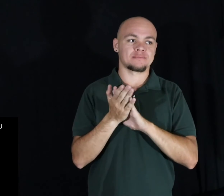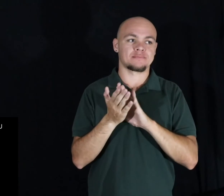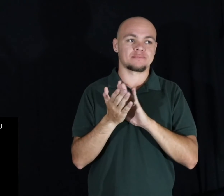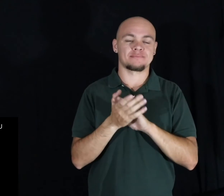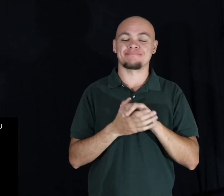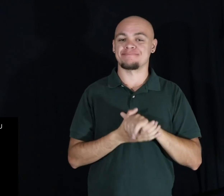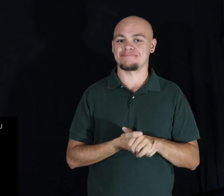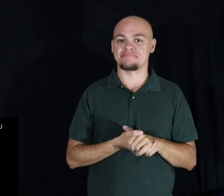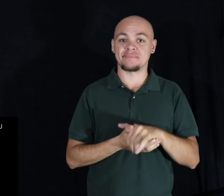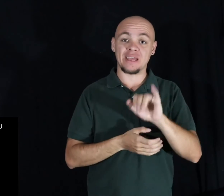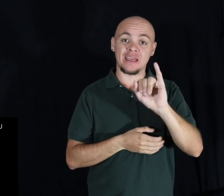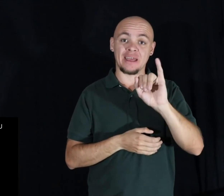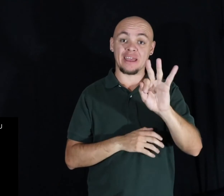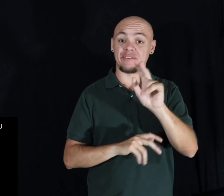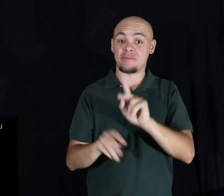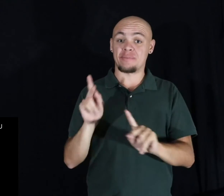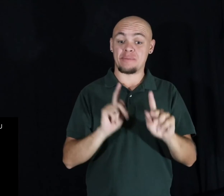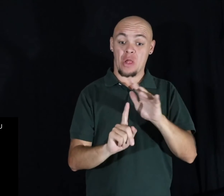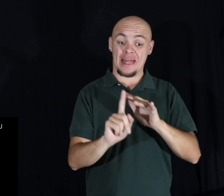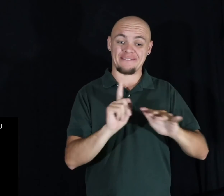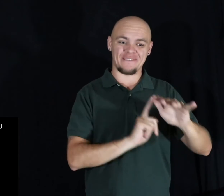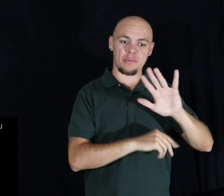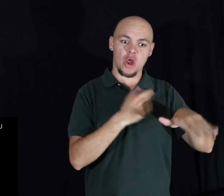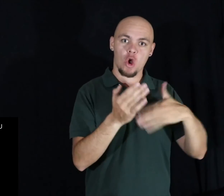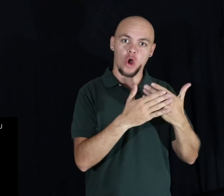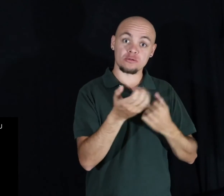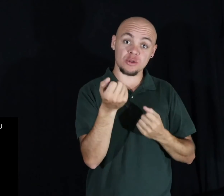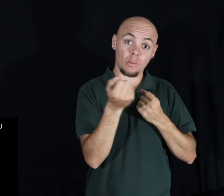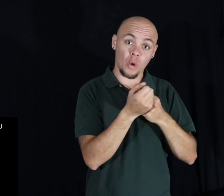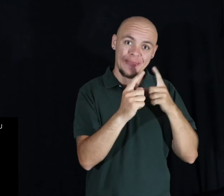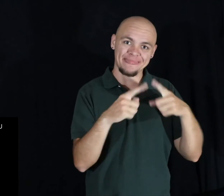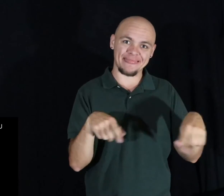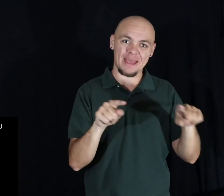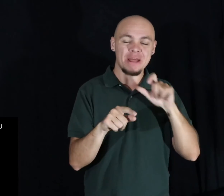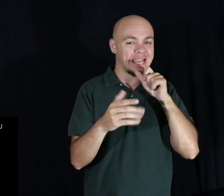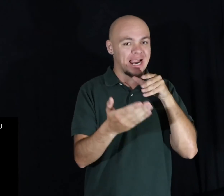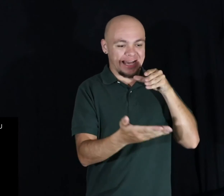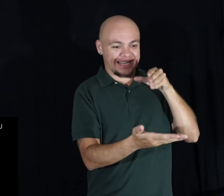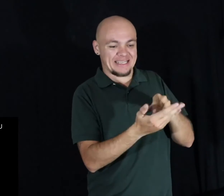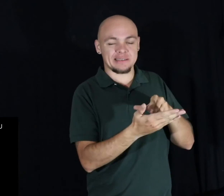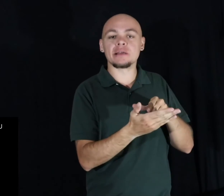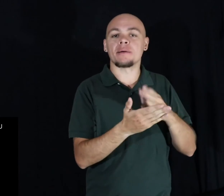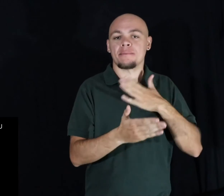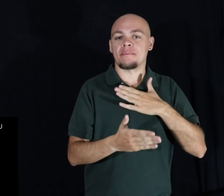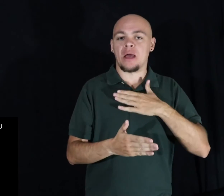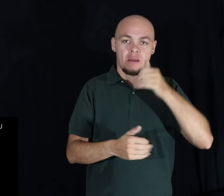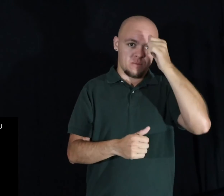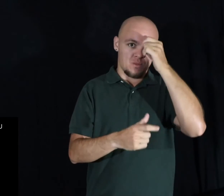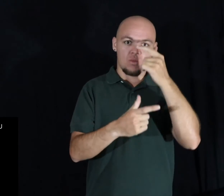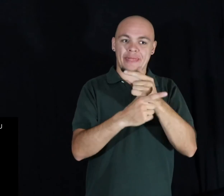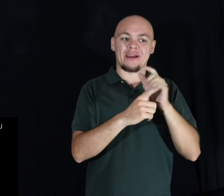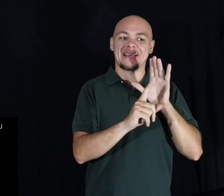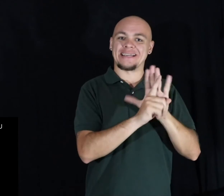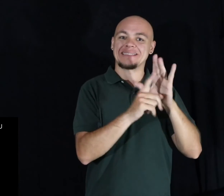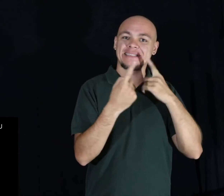If everybody had their environment working for them instead of against them, my little brother's level of success would be the norm.